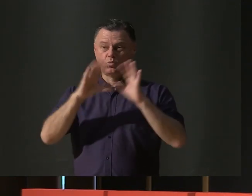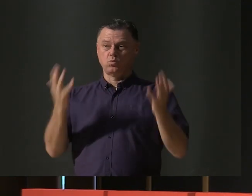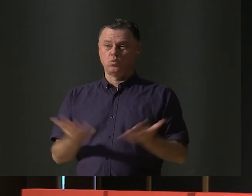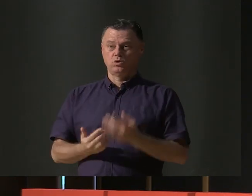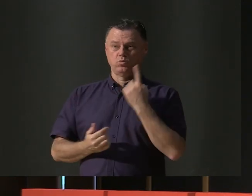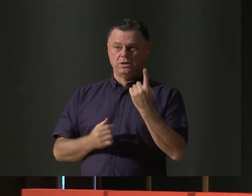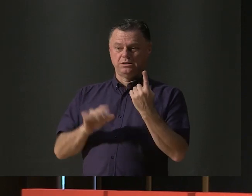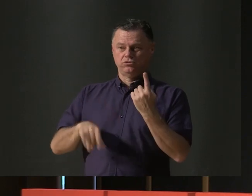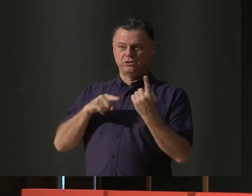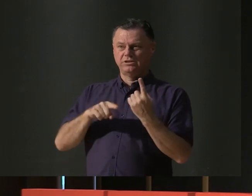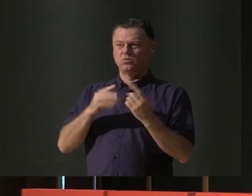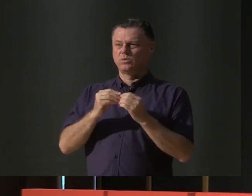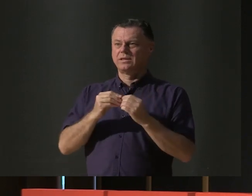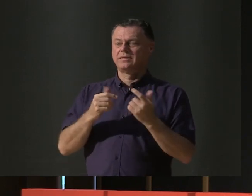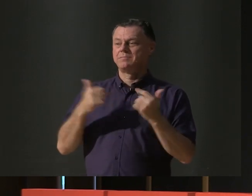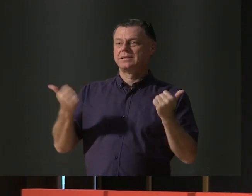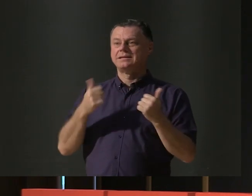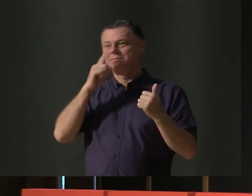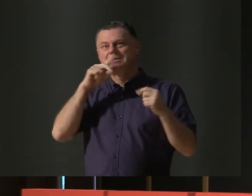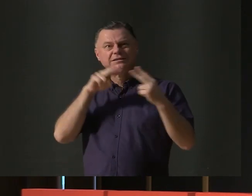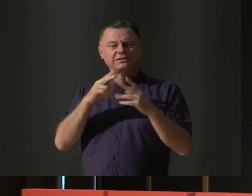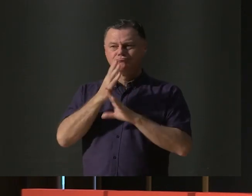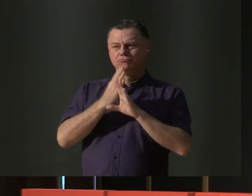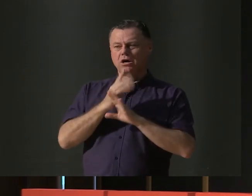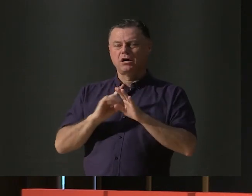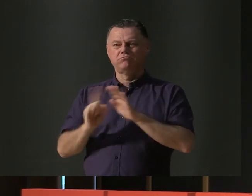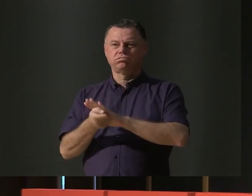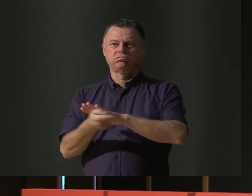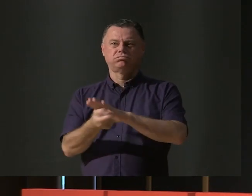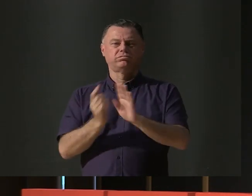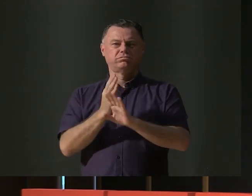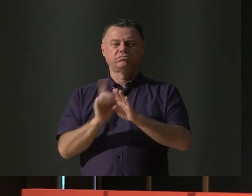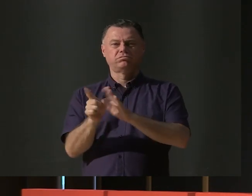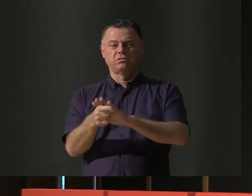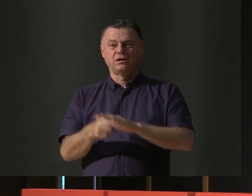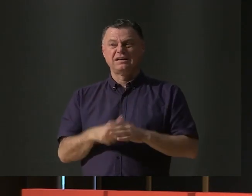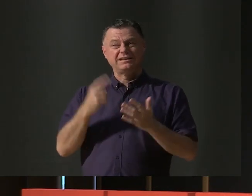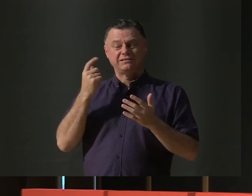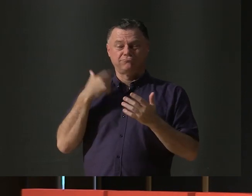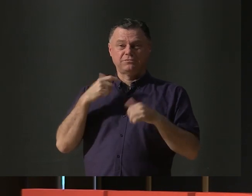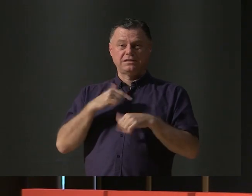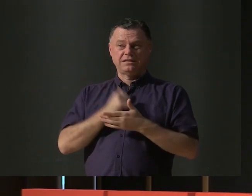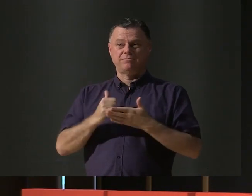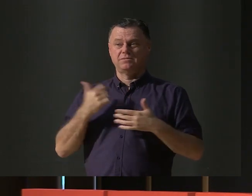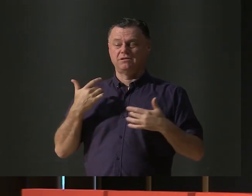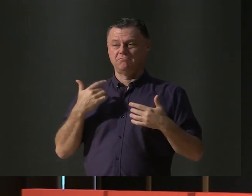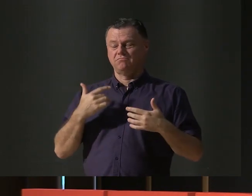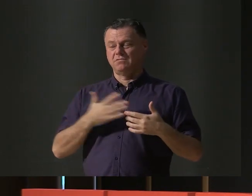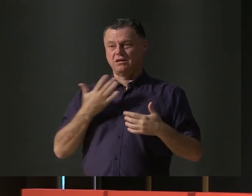It scared me because this iconic animal with its elusive behaviour is at such high